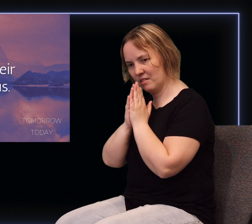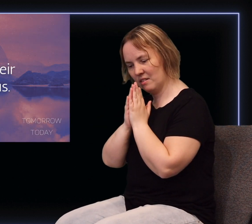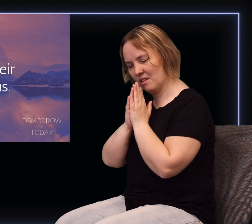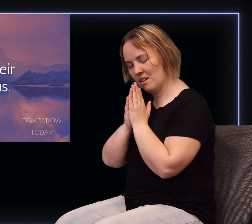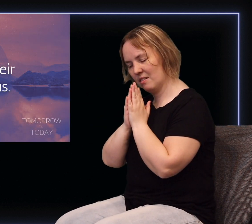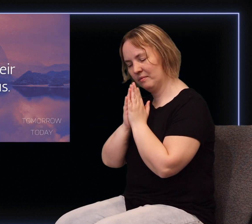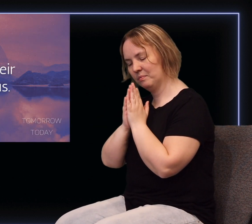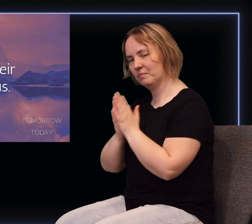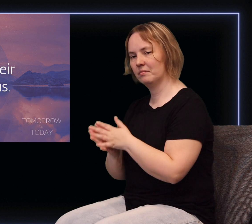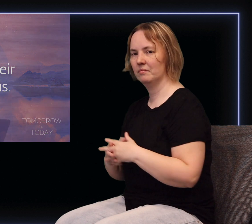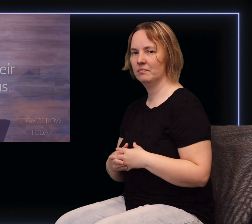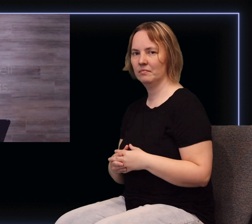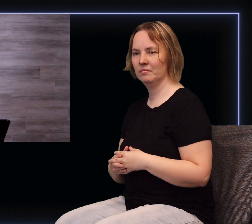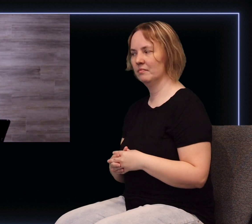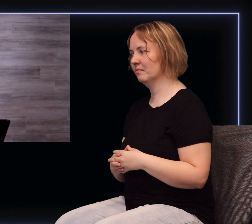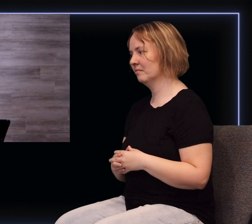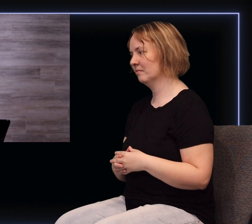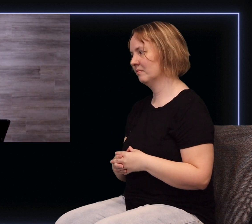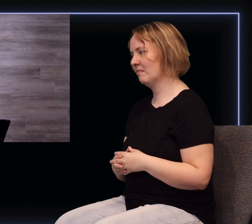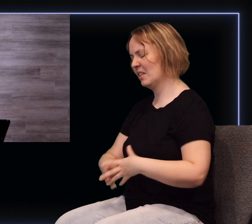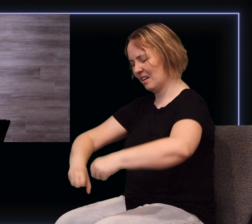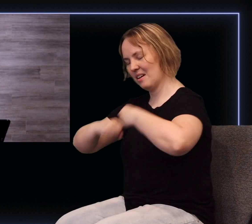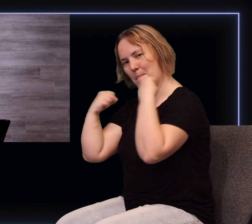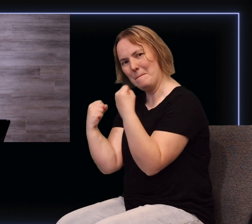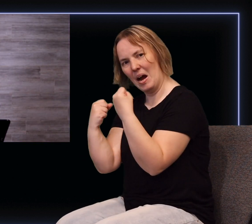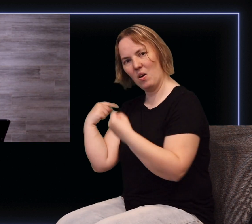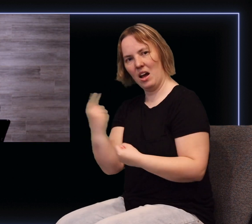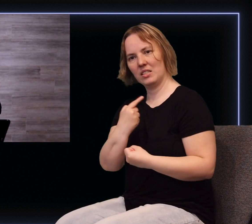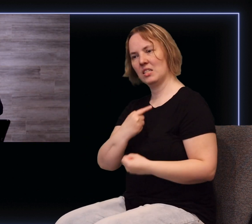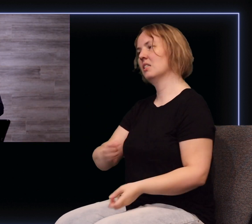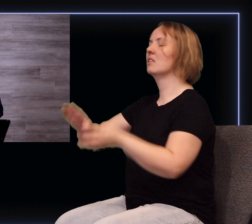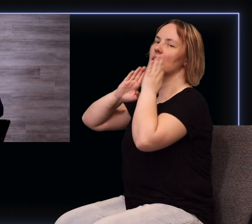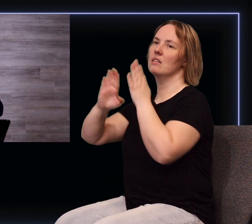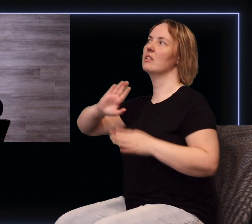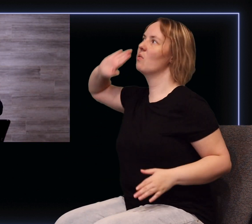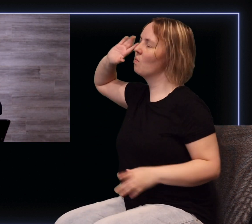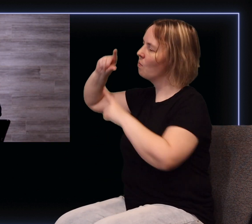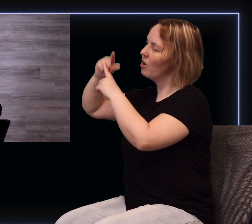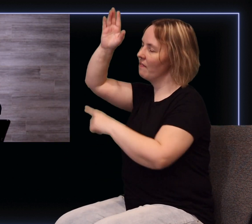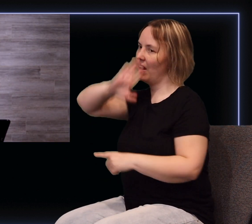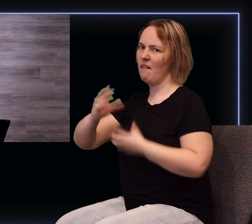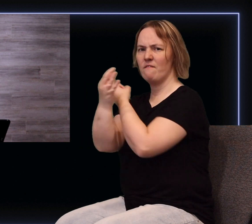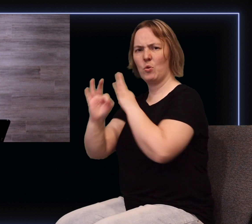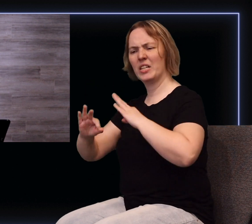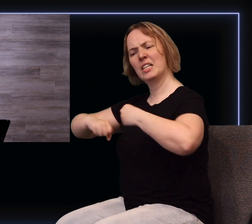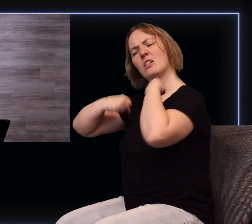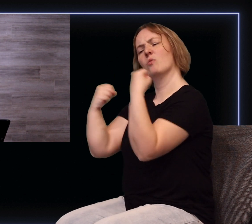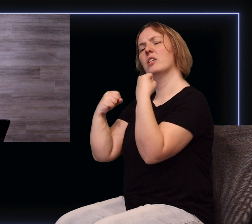threats to harm us empower us to speak the word of God freely and courageously and then the